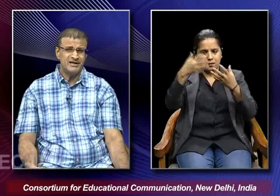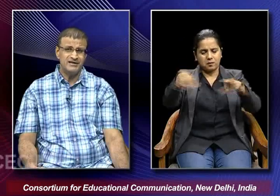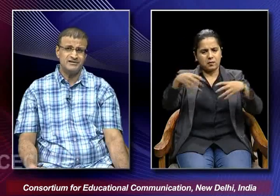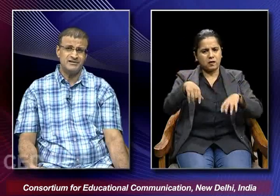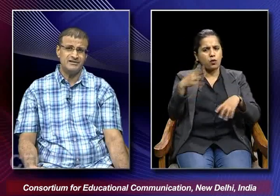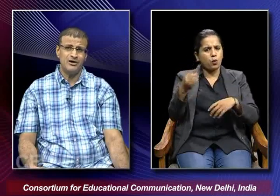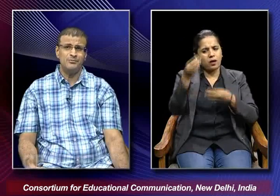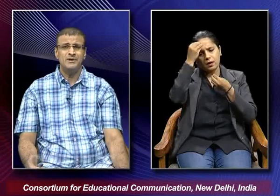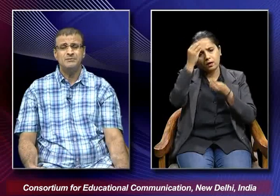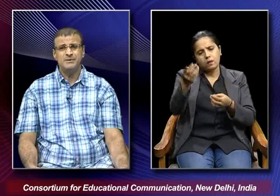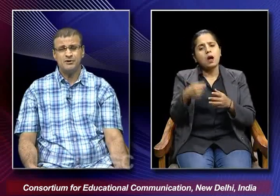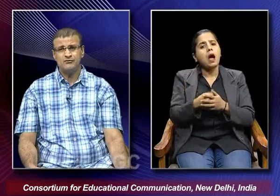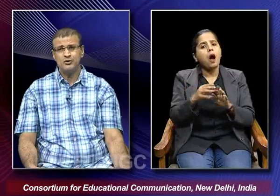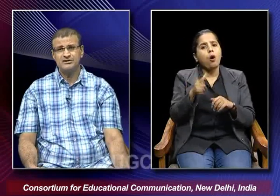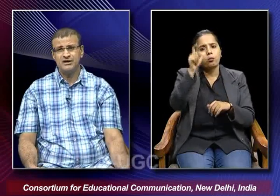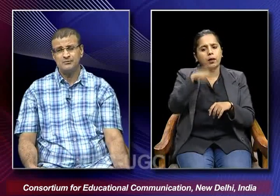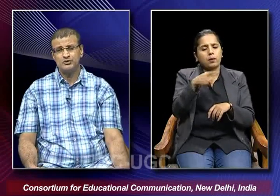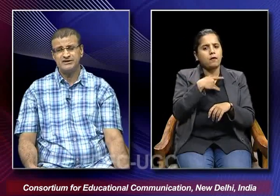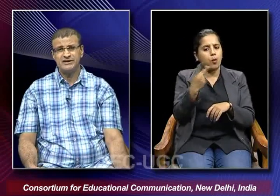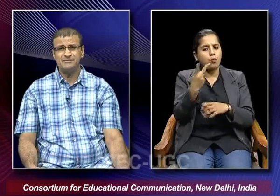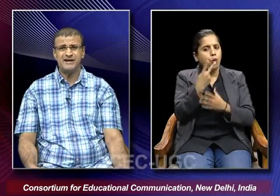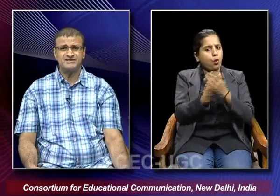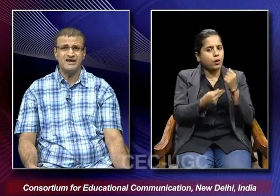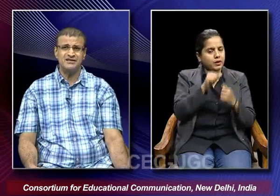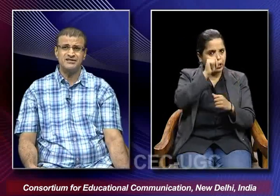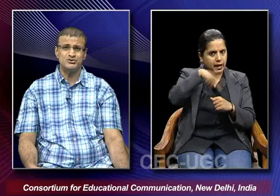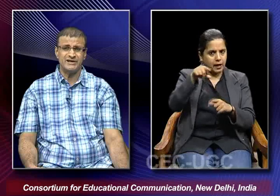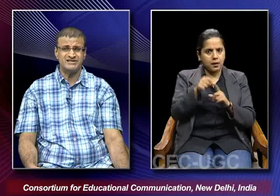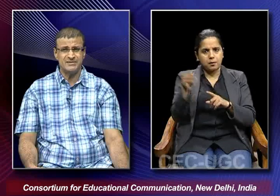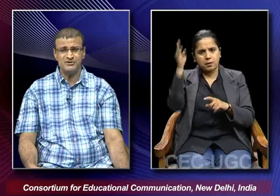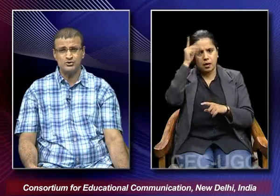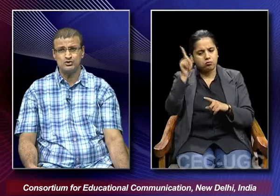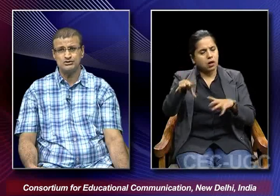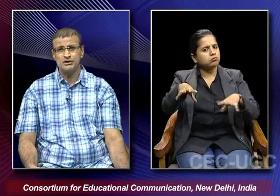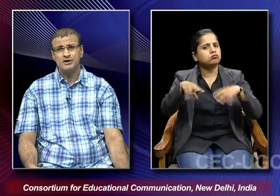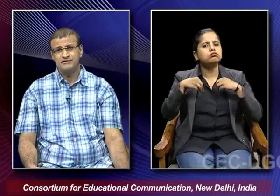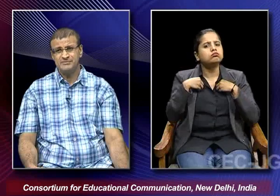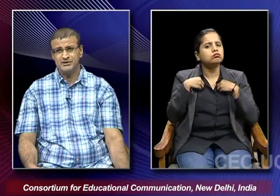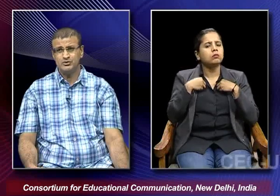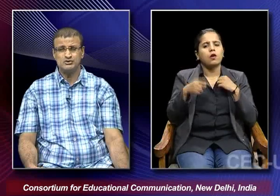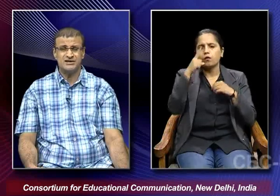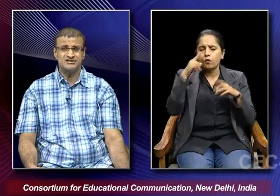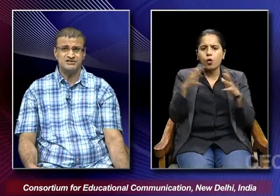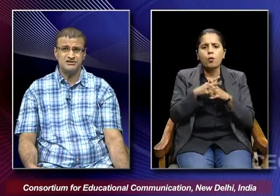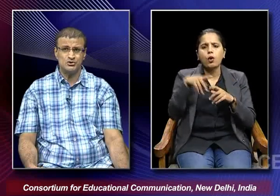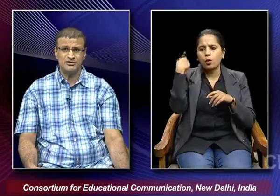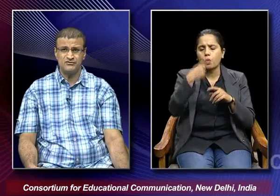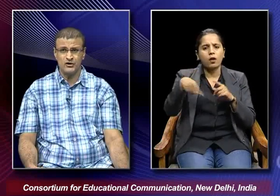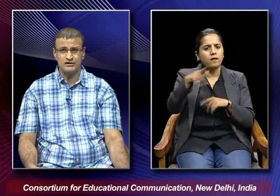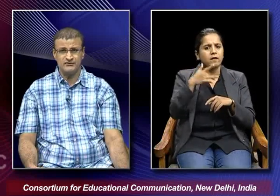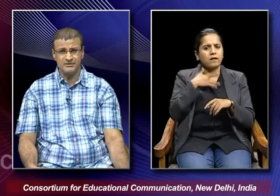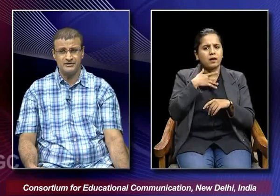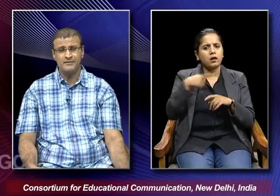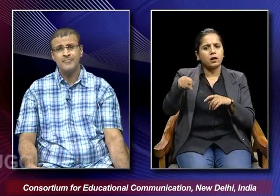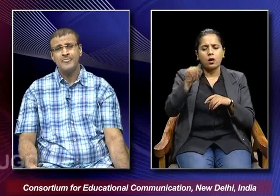communicate that how people of both the both india and pakistan they should accept those women those who are considered to be the